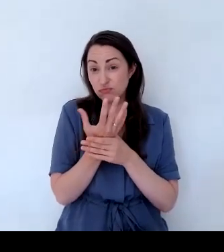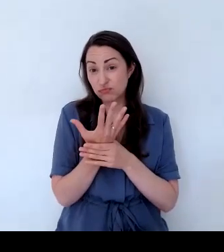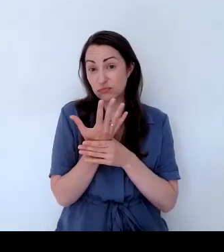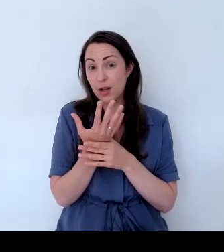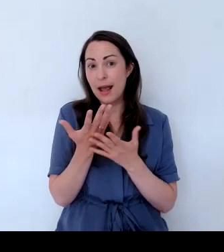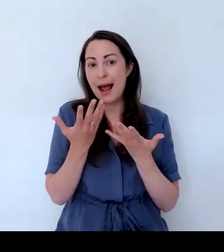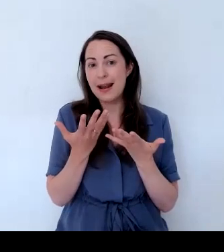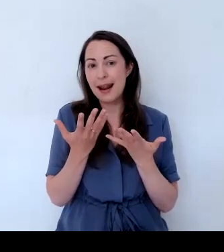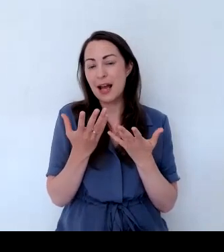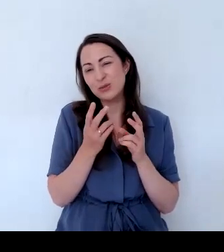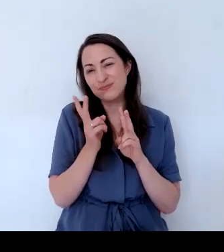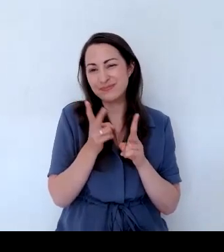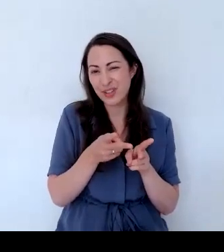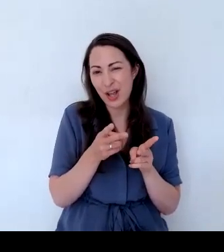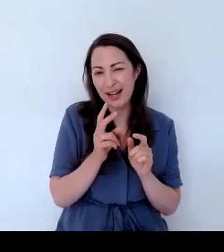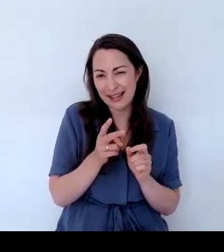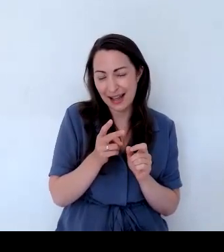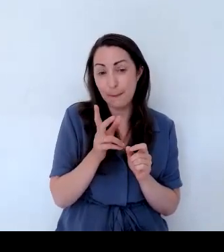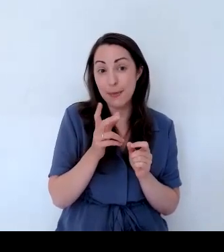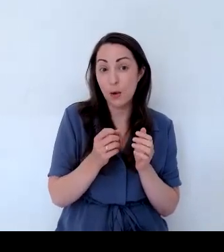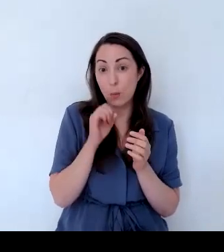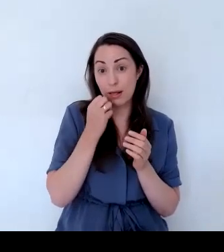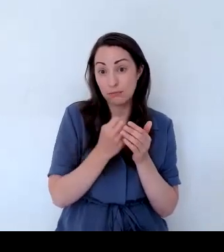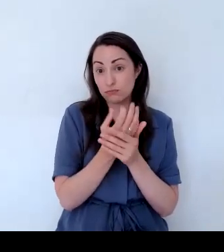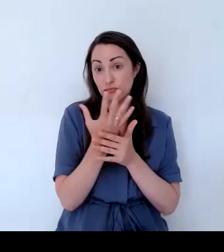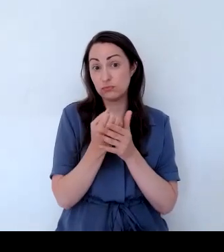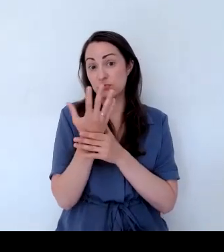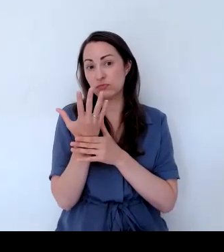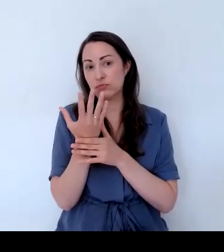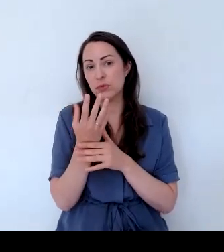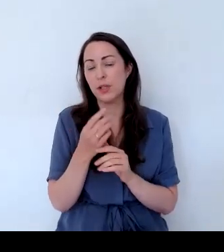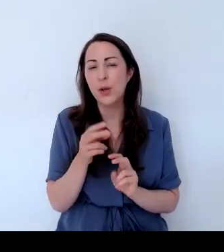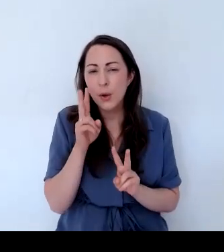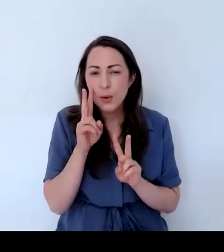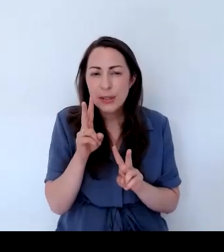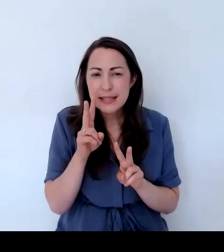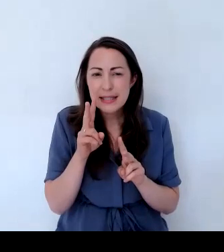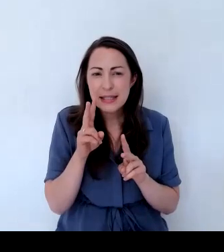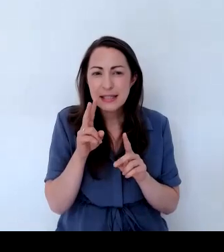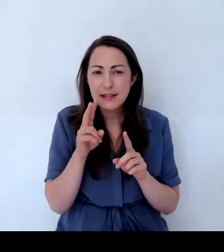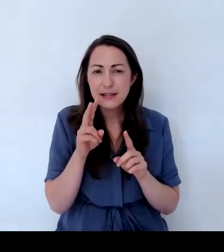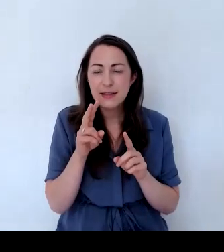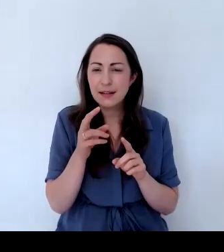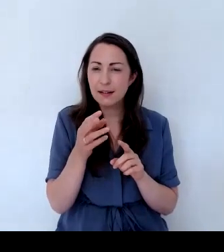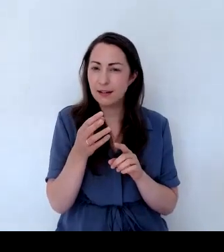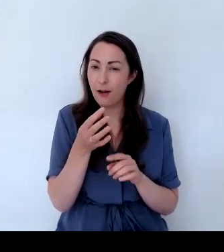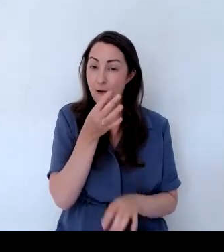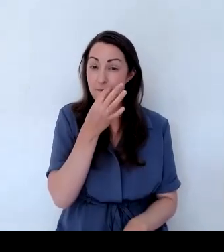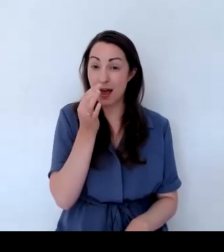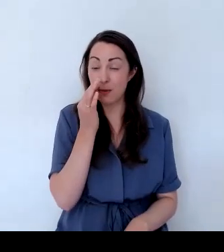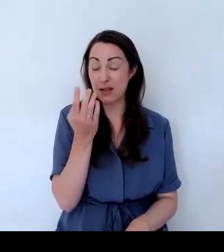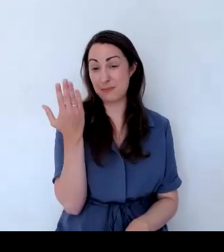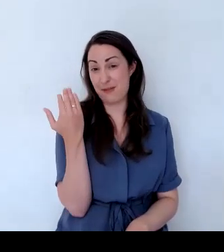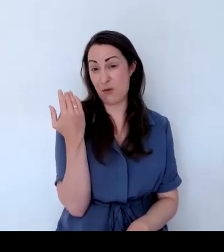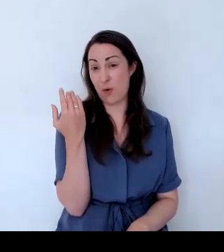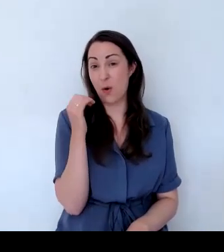And the plumes of purple, sort of plummy coloured purple really, flowers, will be coming back in